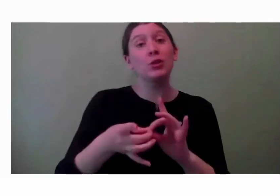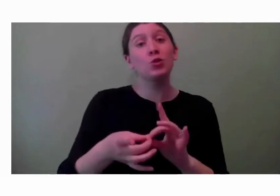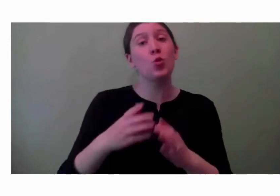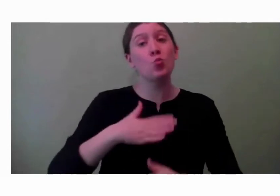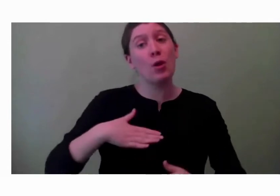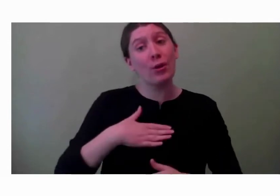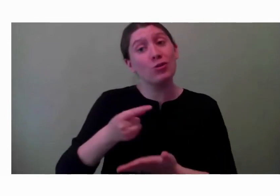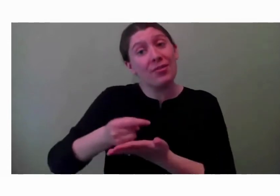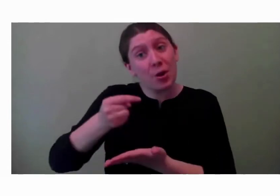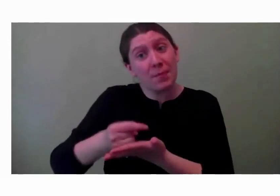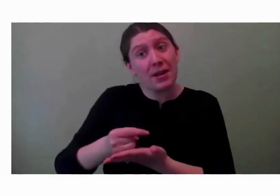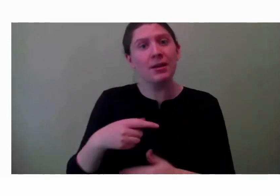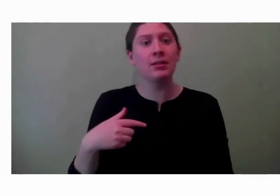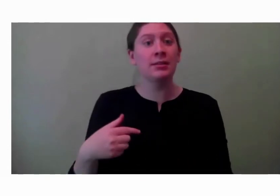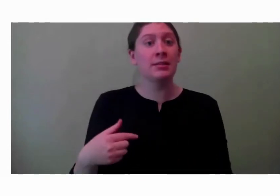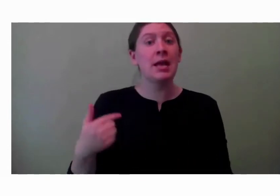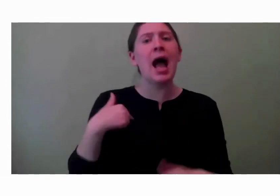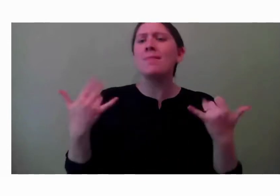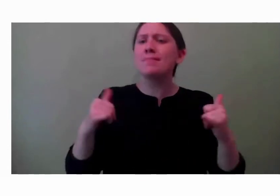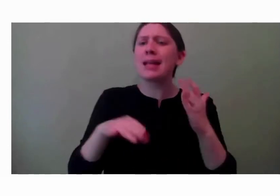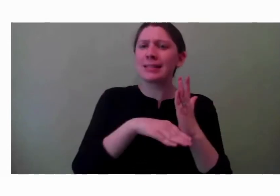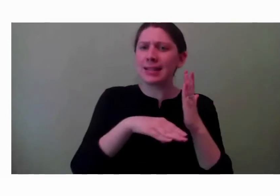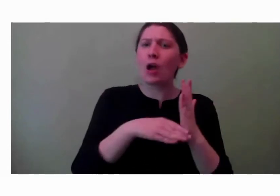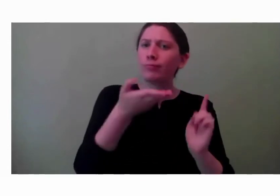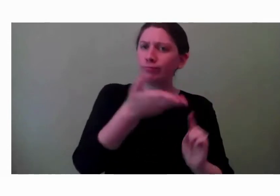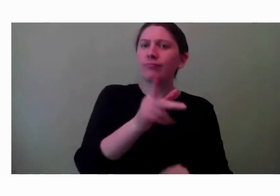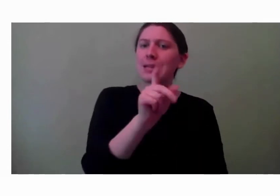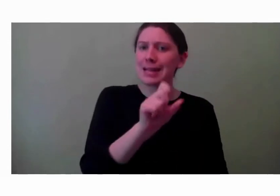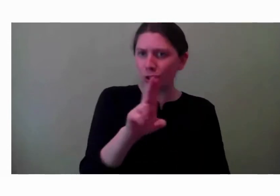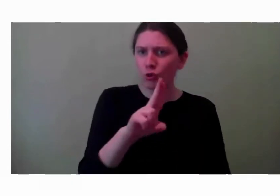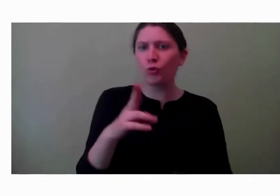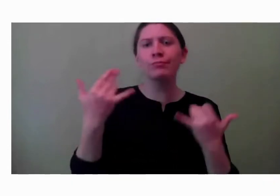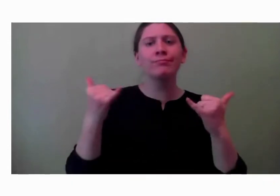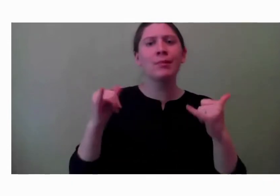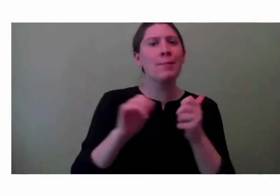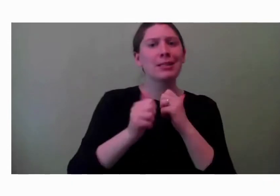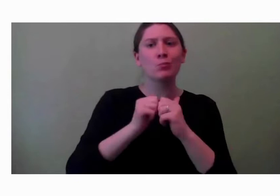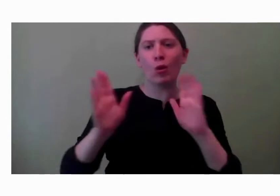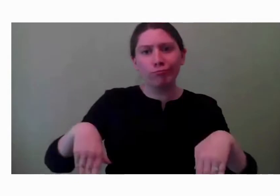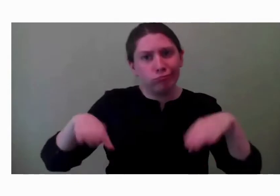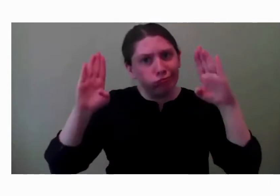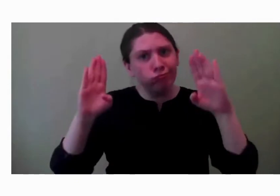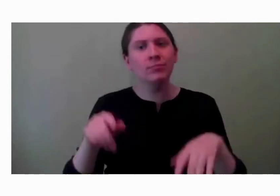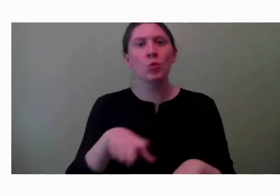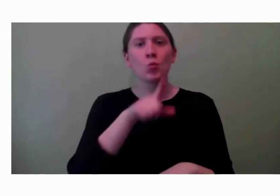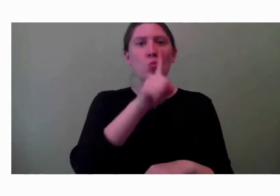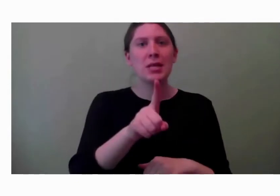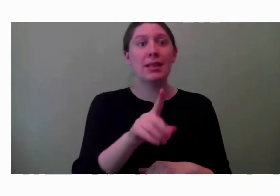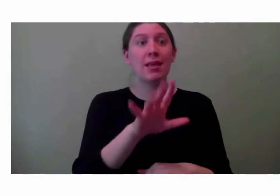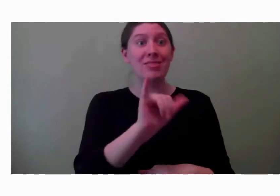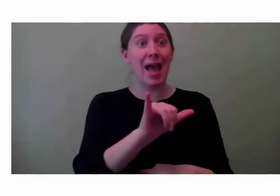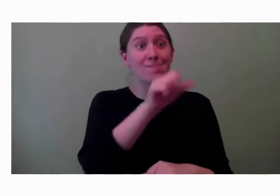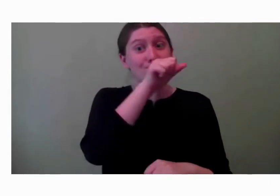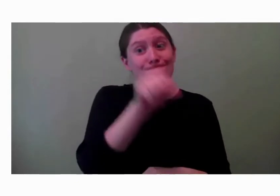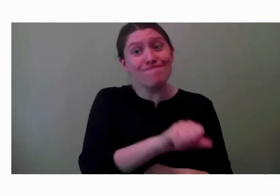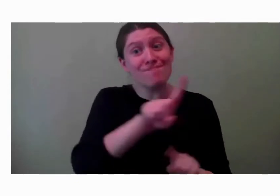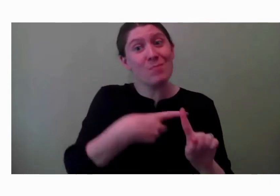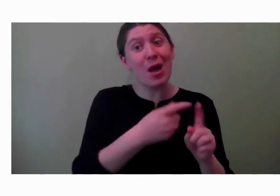I played soccer at Kent and had played sports all my life. So it kind of combined that love of sport also with that clinical